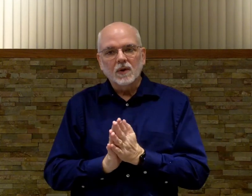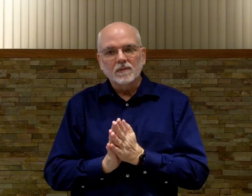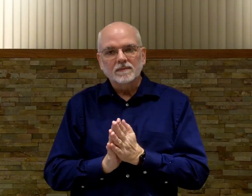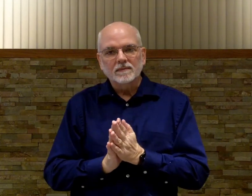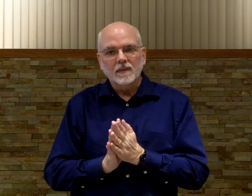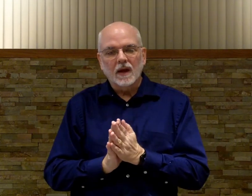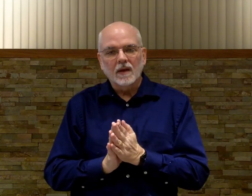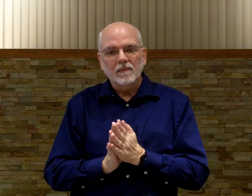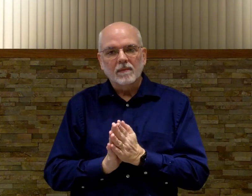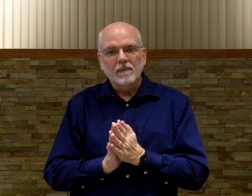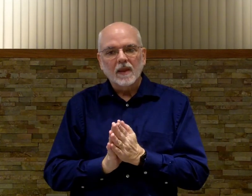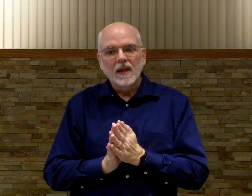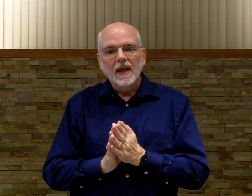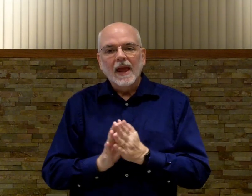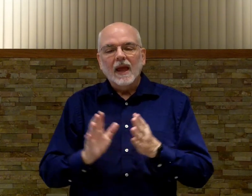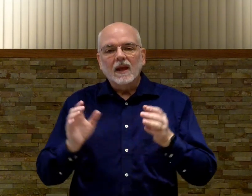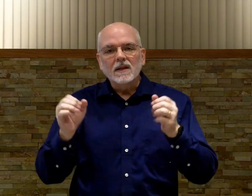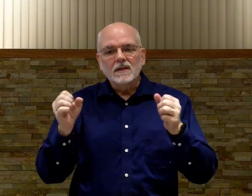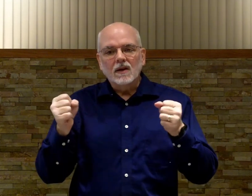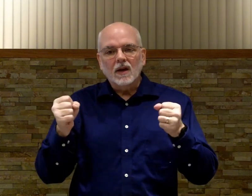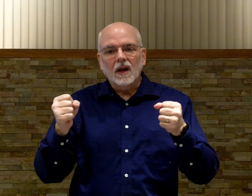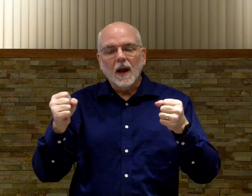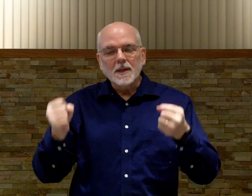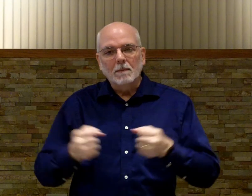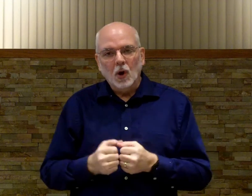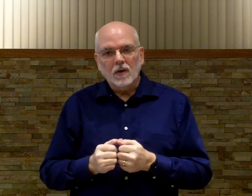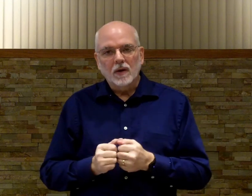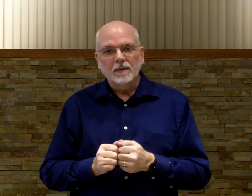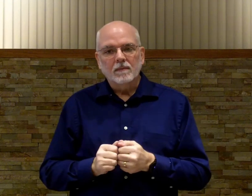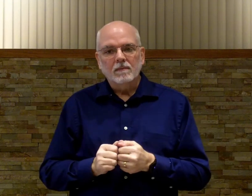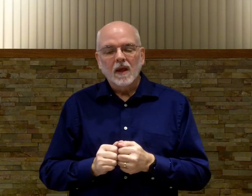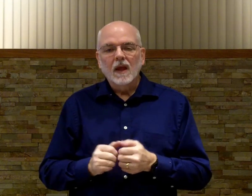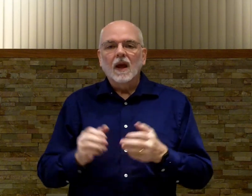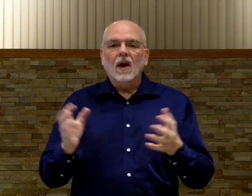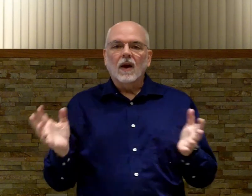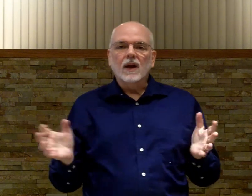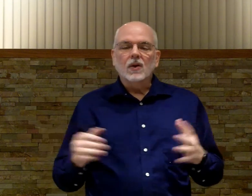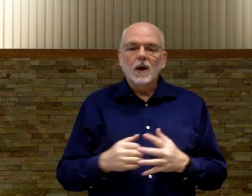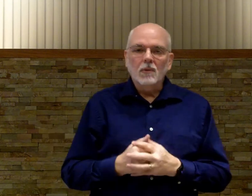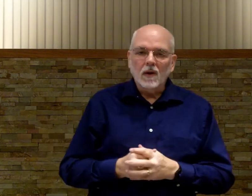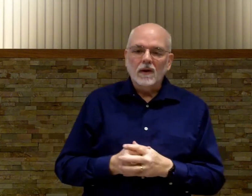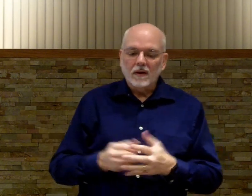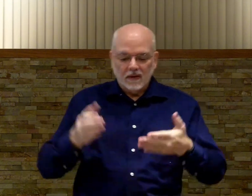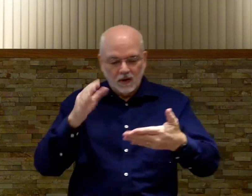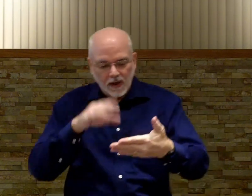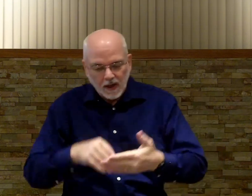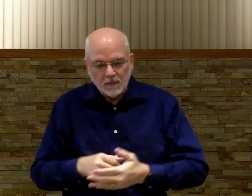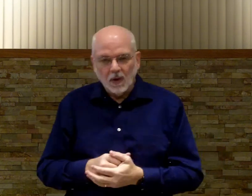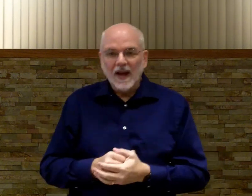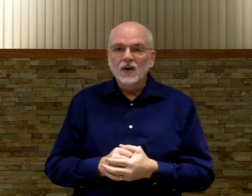you. Okay? Consider it as a book. All right? You're in a book. You're reading your book and